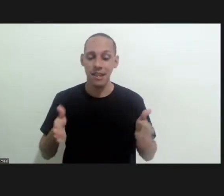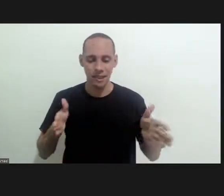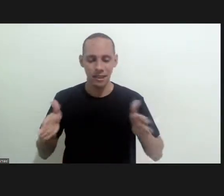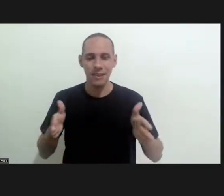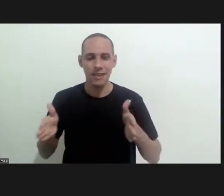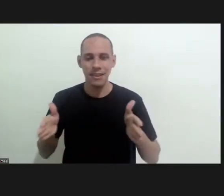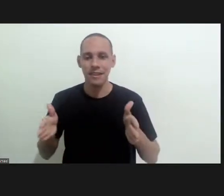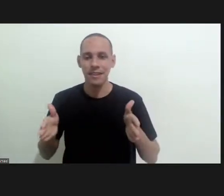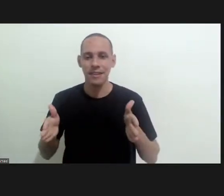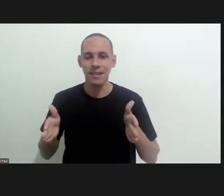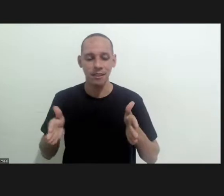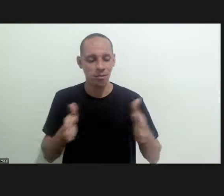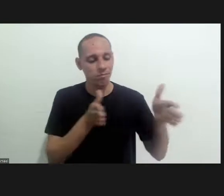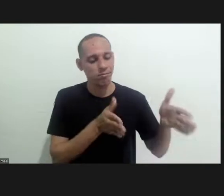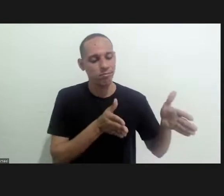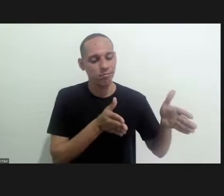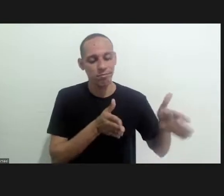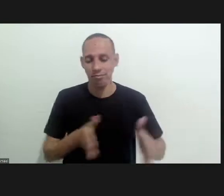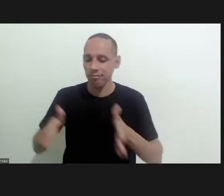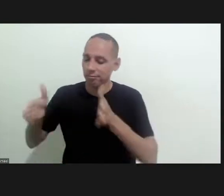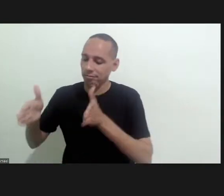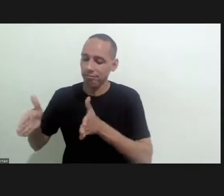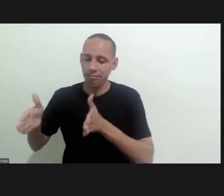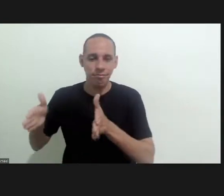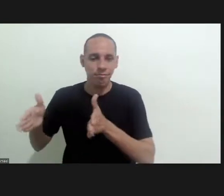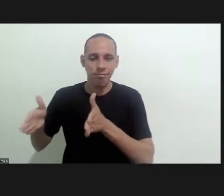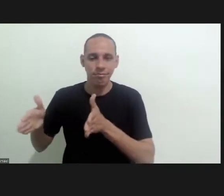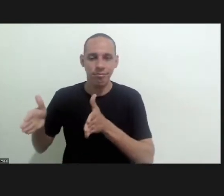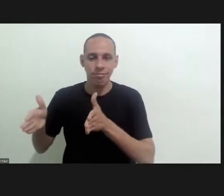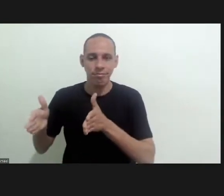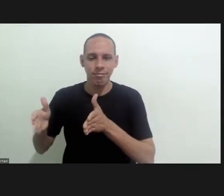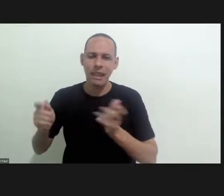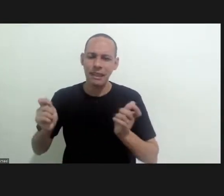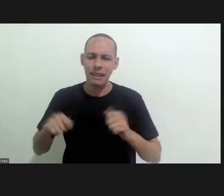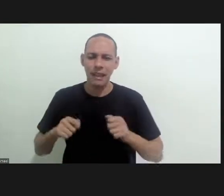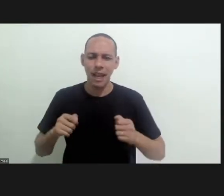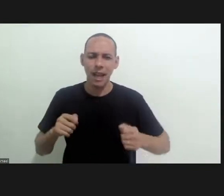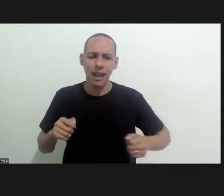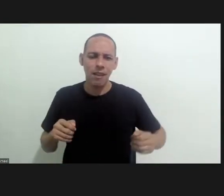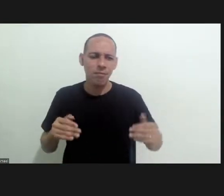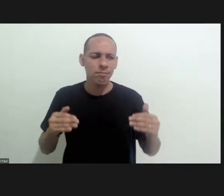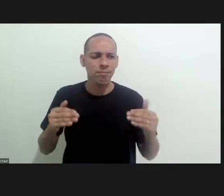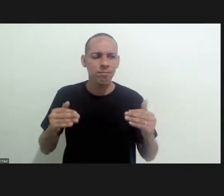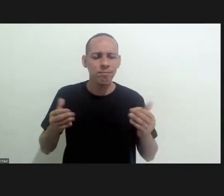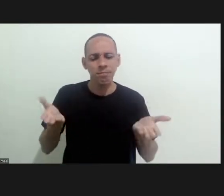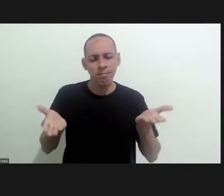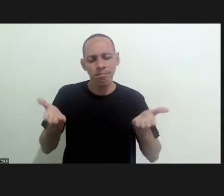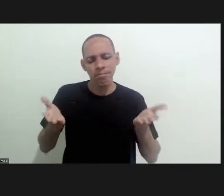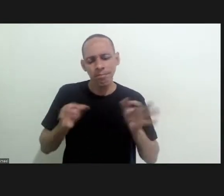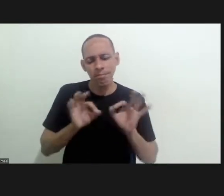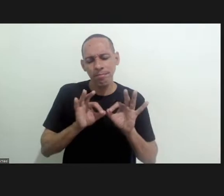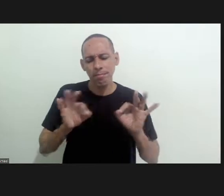this relationship these two periods i have mentioned they can be in aligned all of them because those